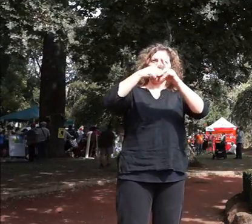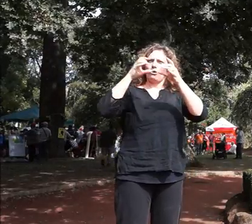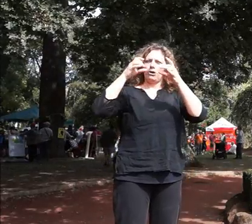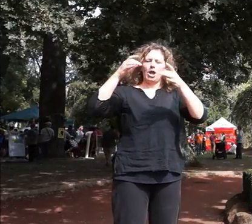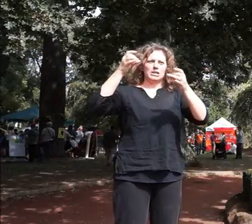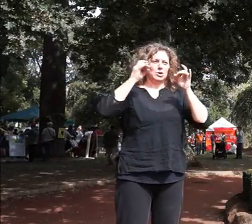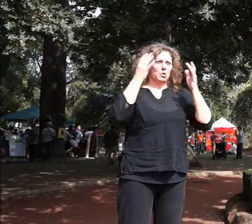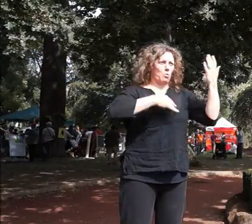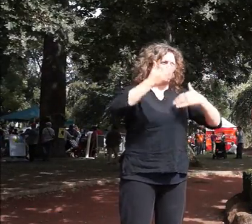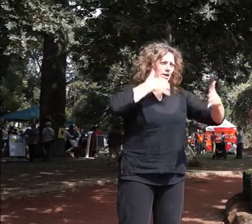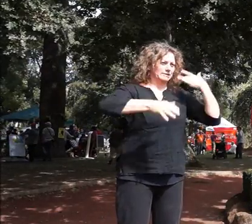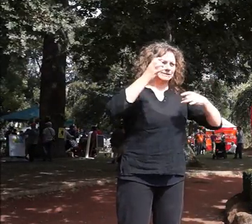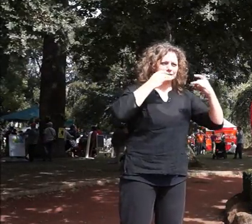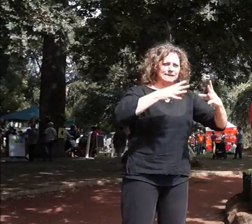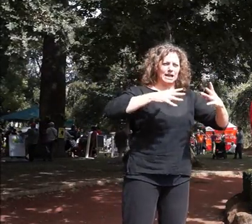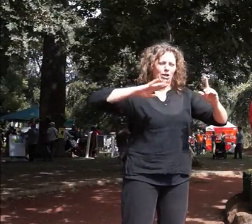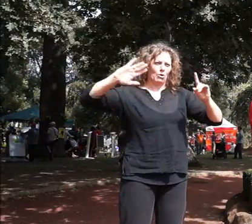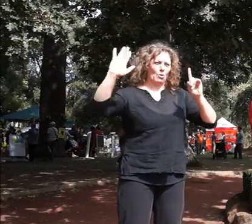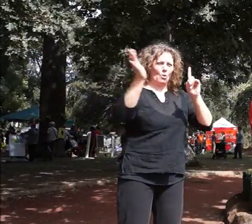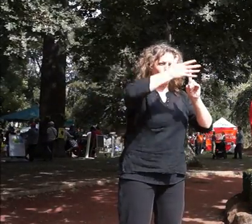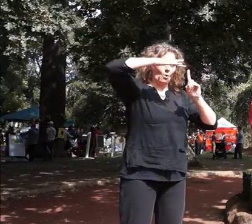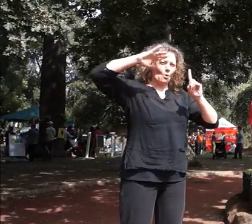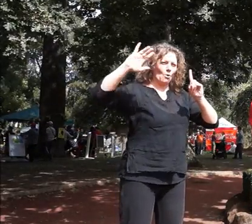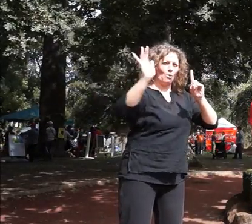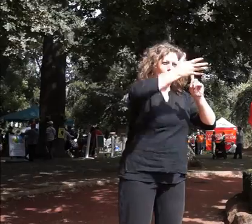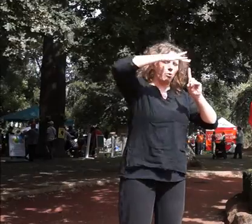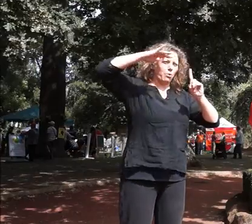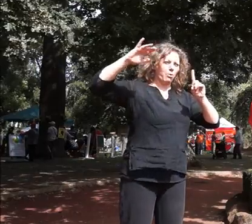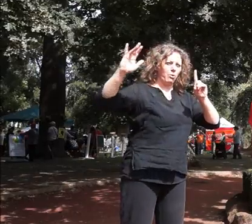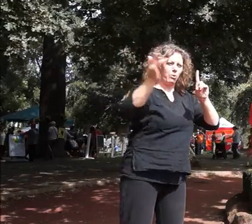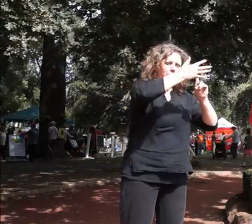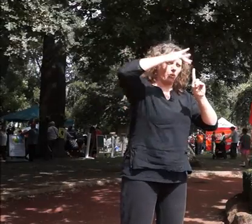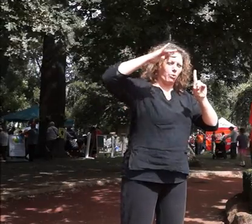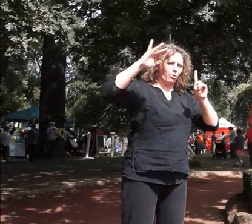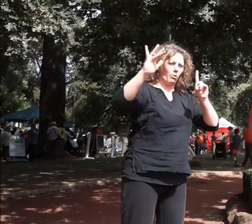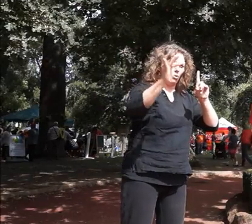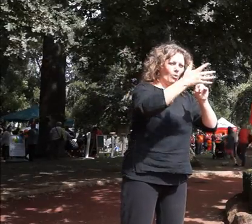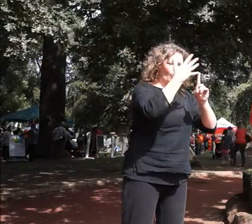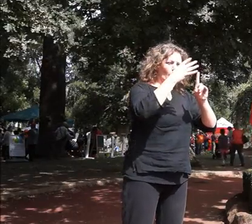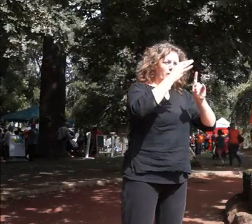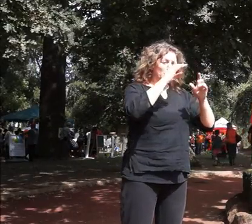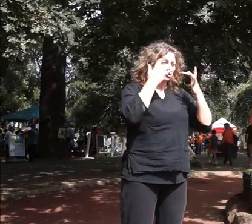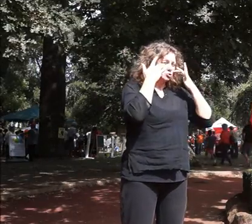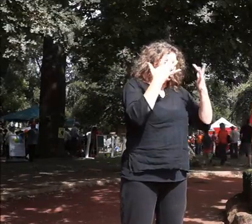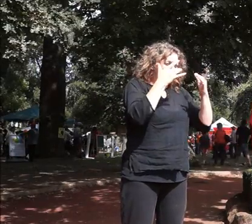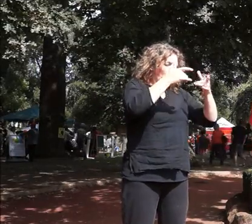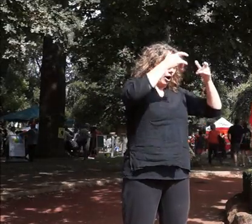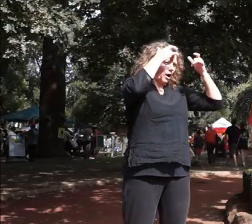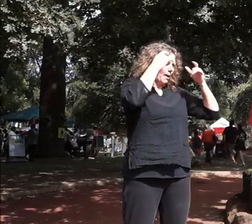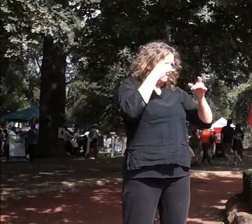your sightless eyes. Irreverent leaves wreathe not your head in glory, but dance about to disguise